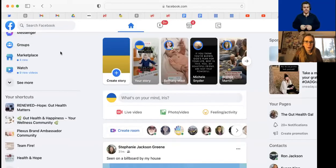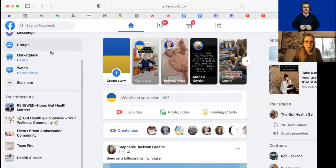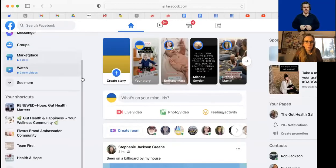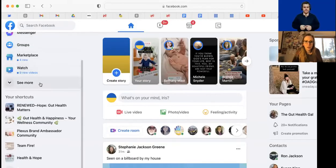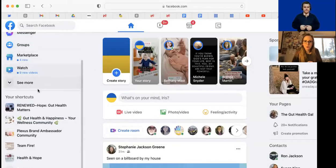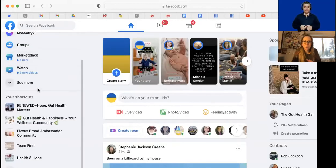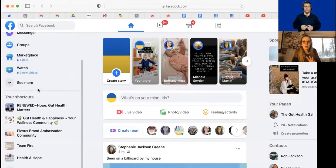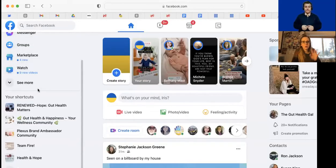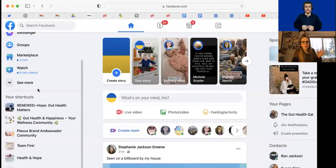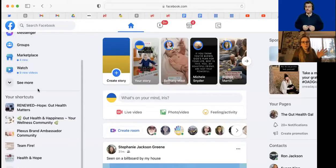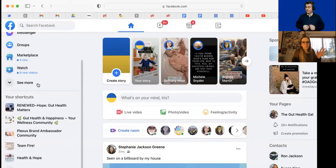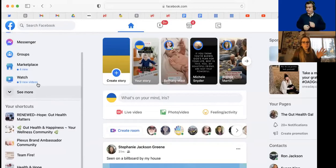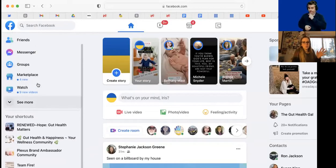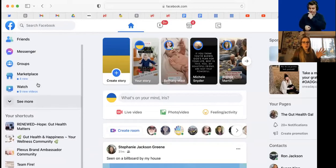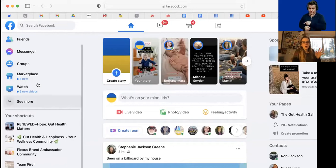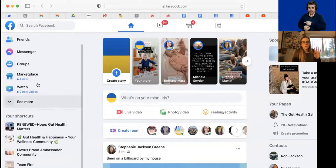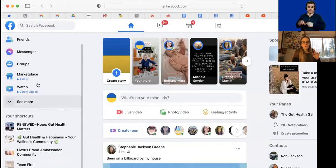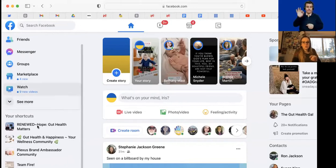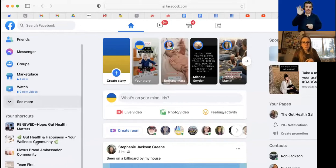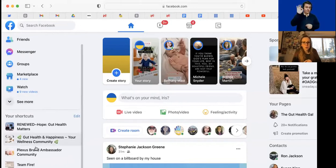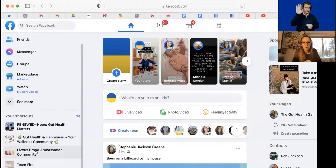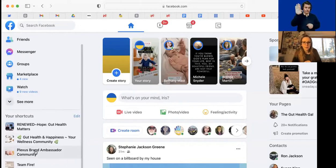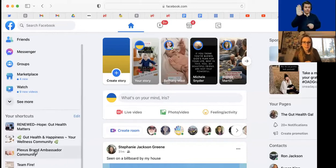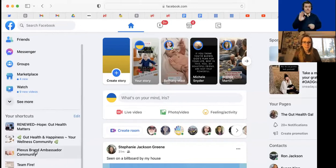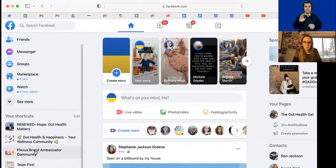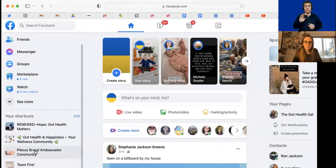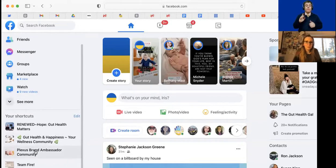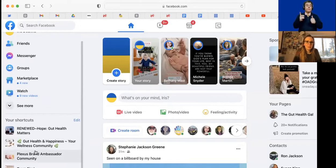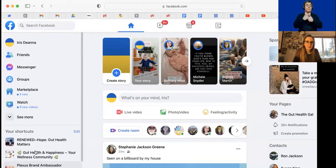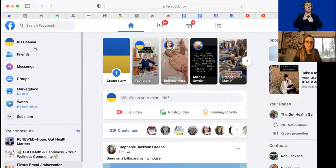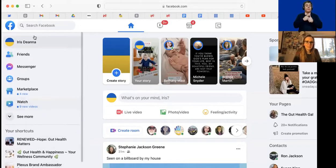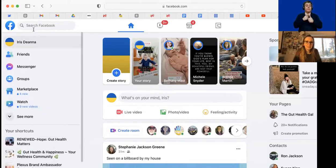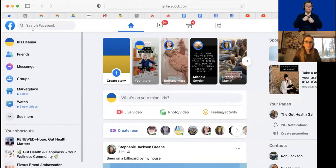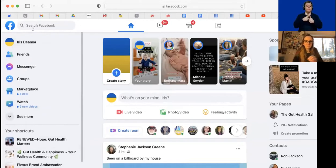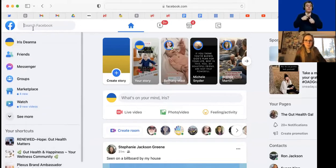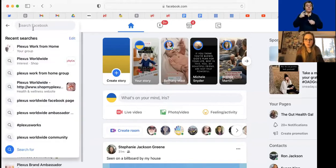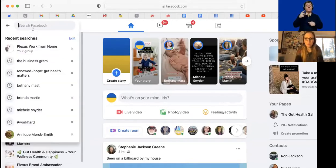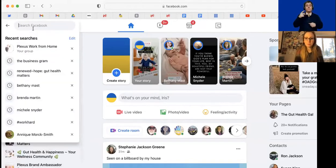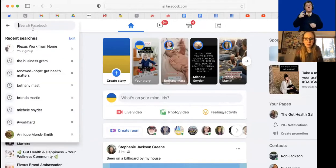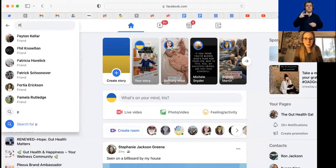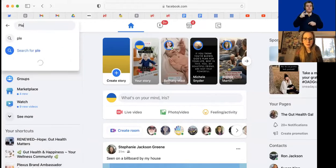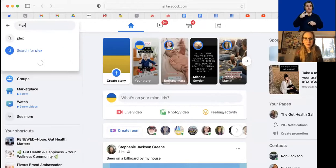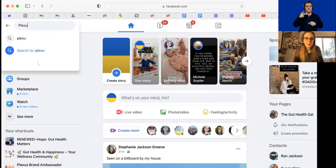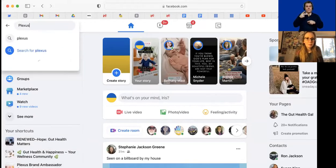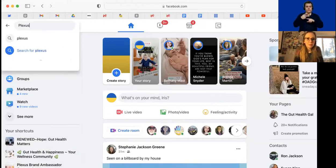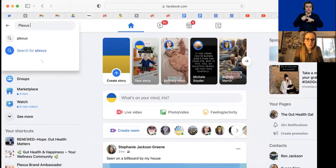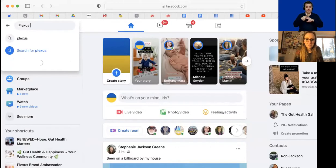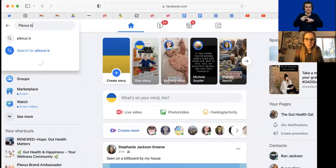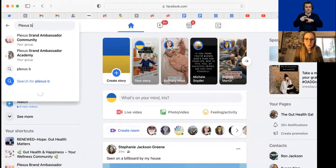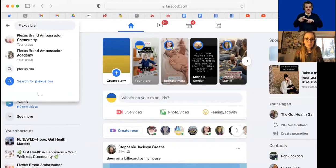Okay. So here you are, you're on Facebook. The first one is the Plexus, hold on, plug it in.